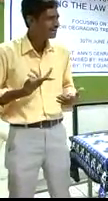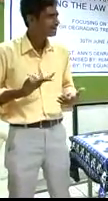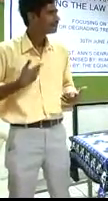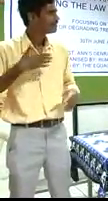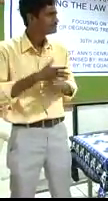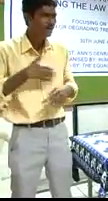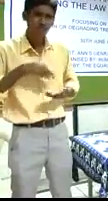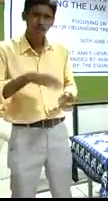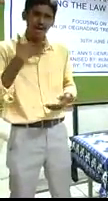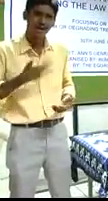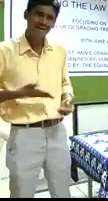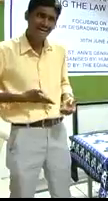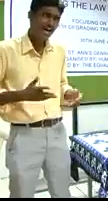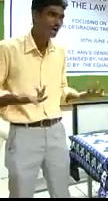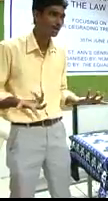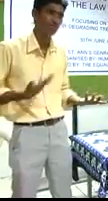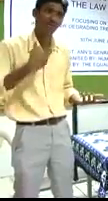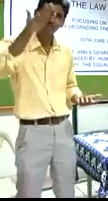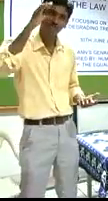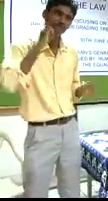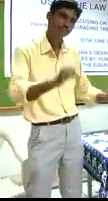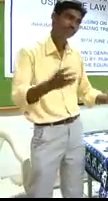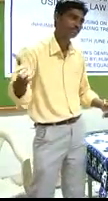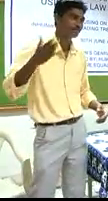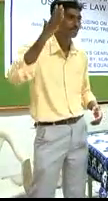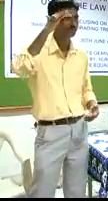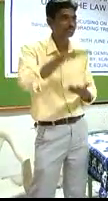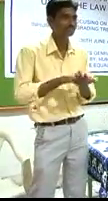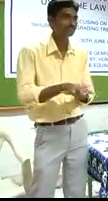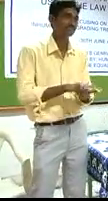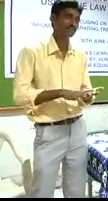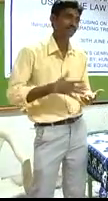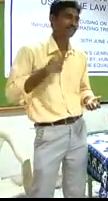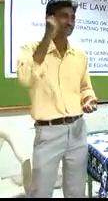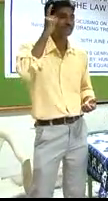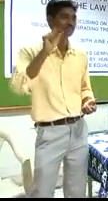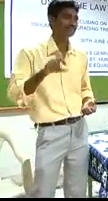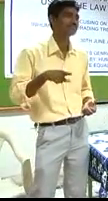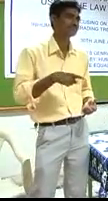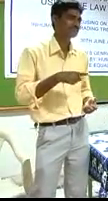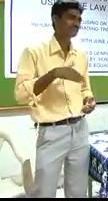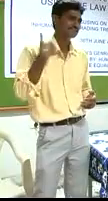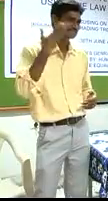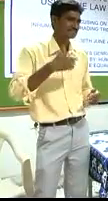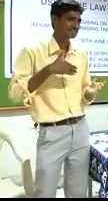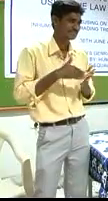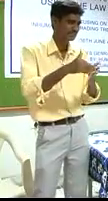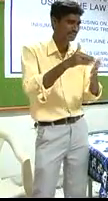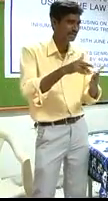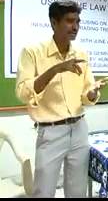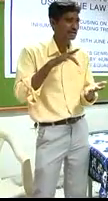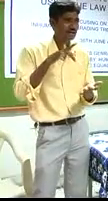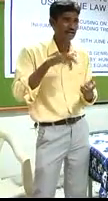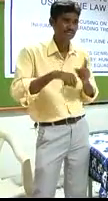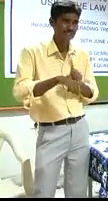alone. Such things have happened in all uranium mines all over the world and every time it happens only in places